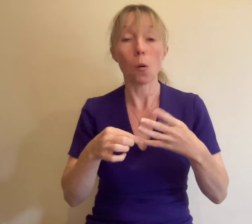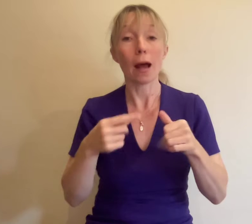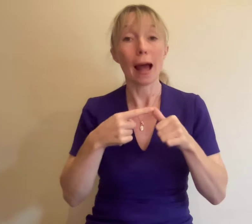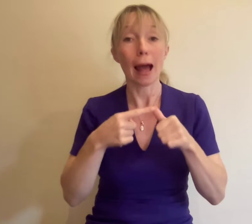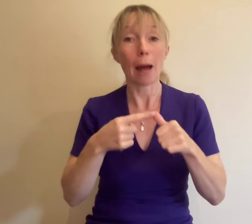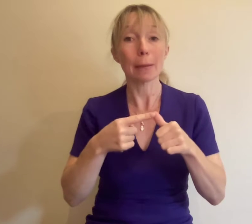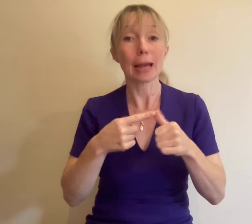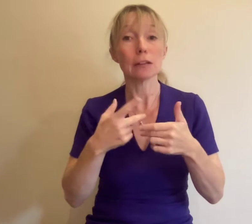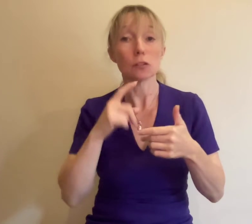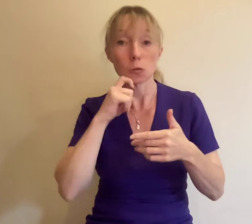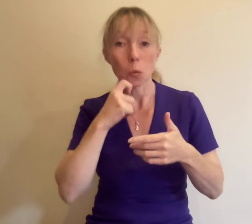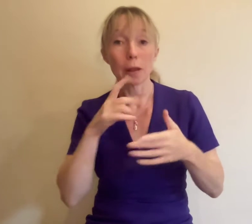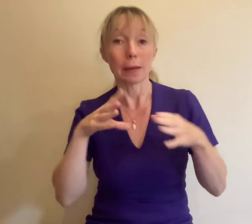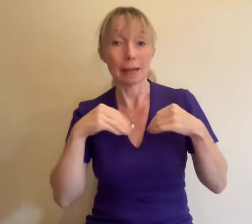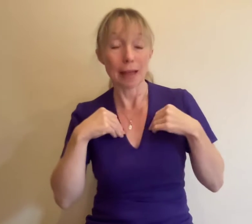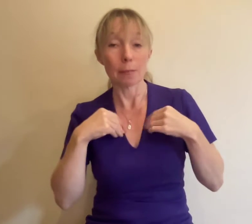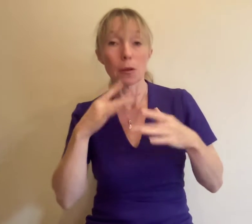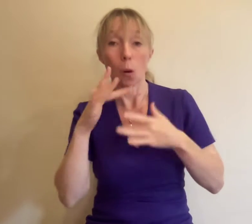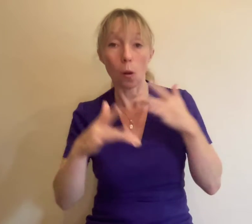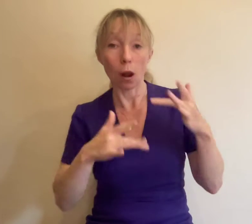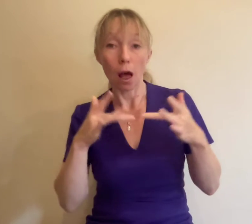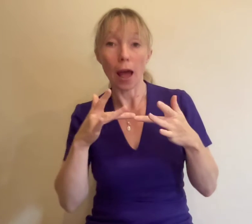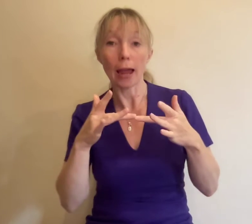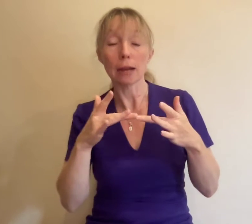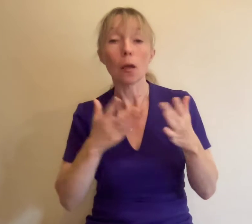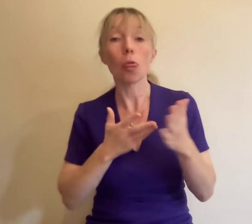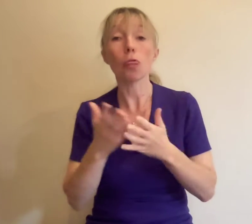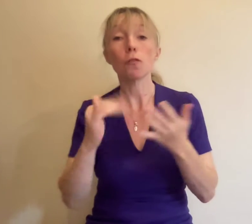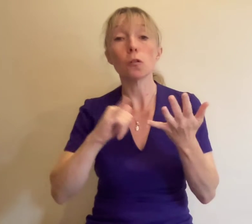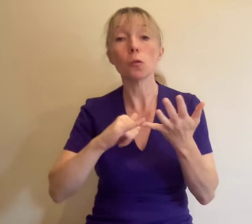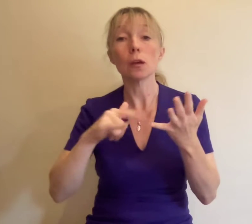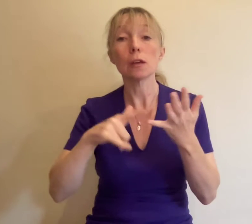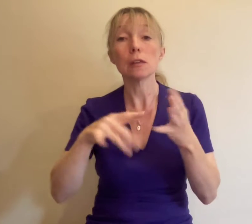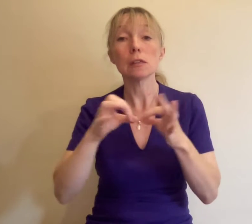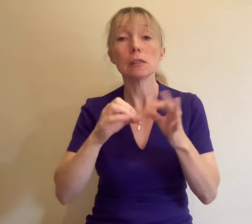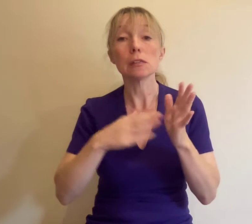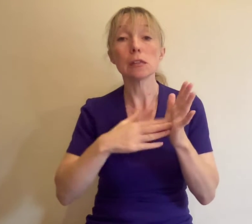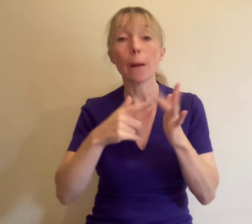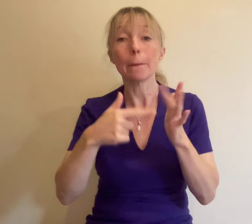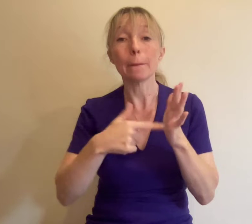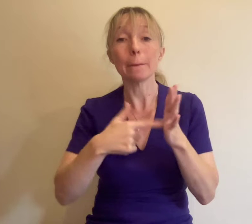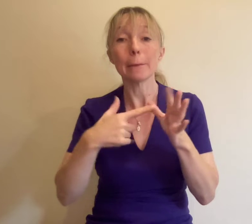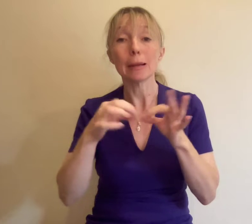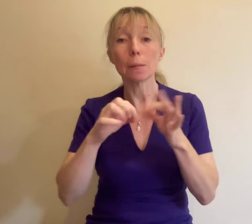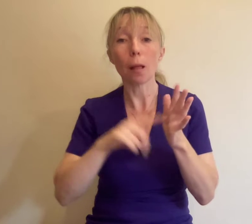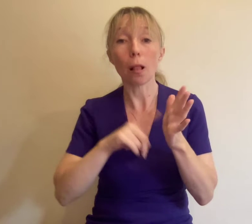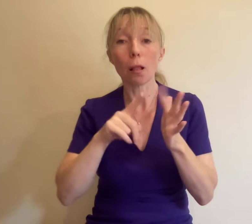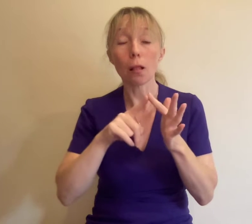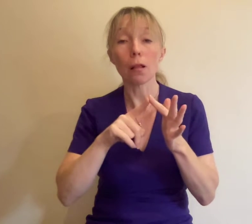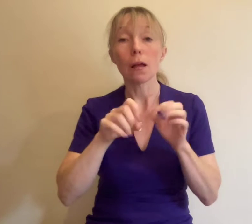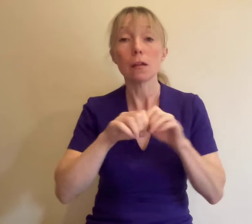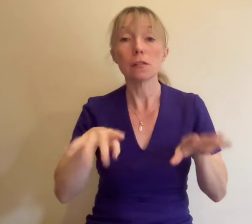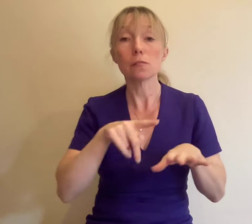either online through our Submittable page spreadtheword.submittable